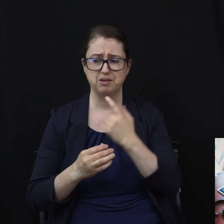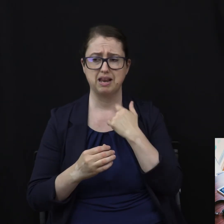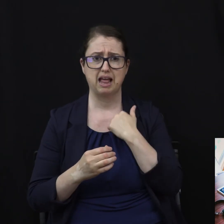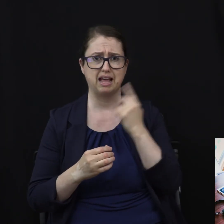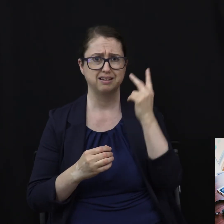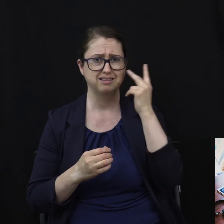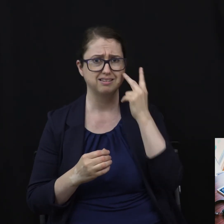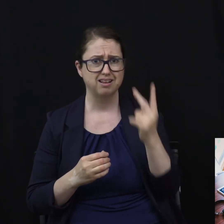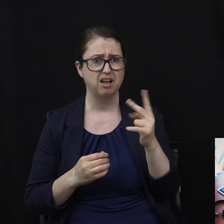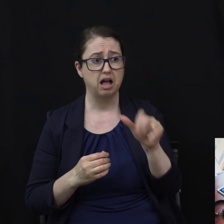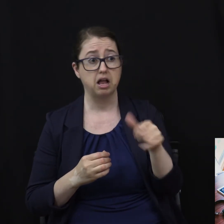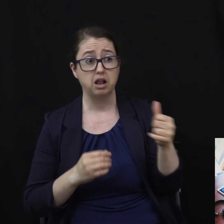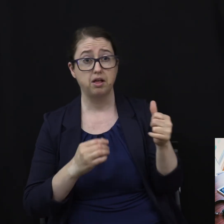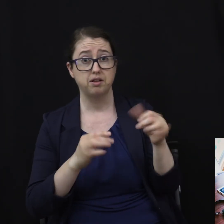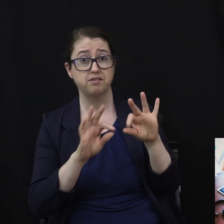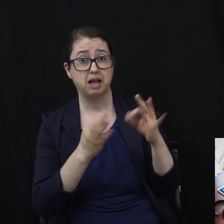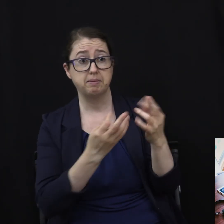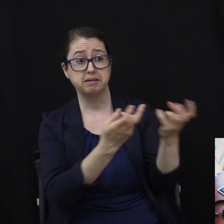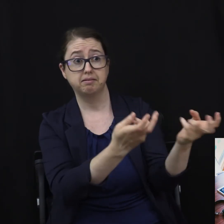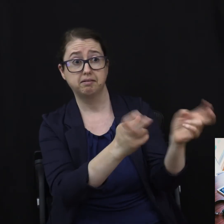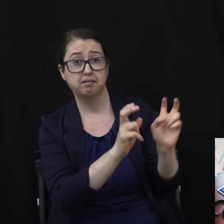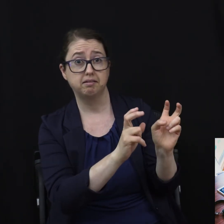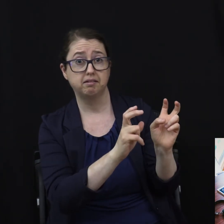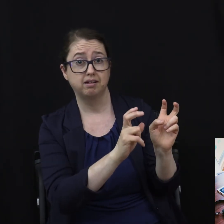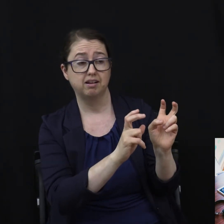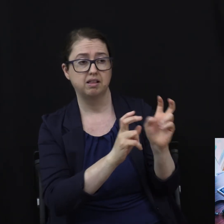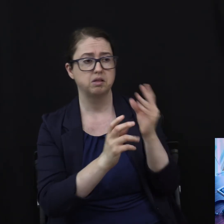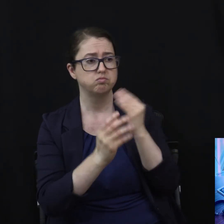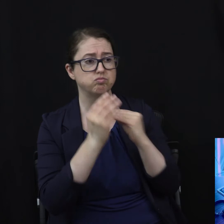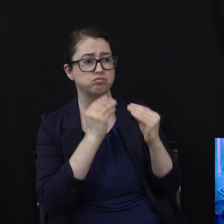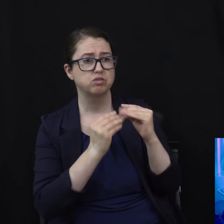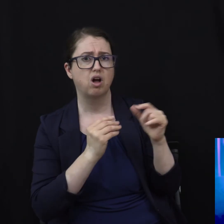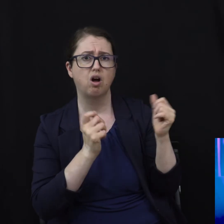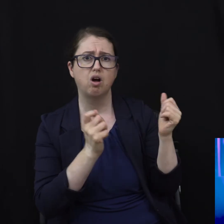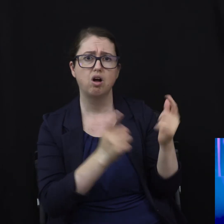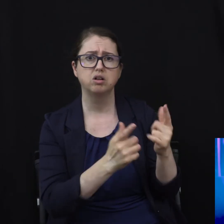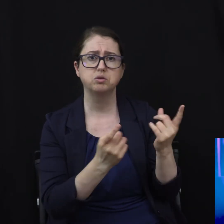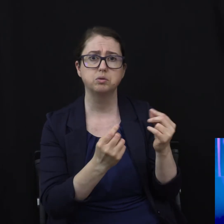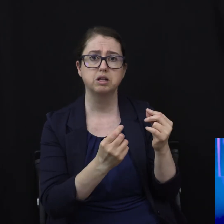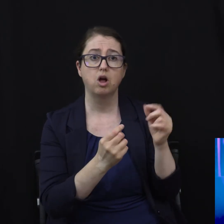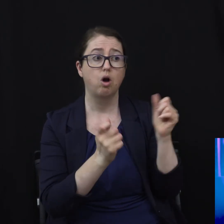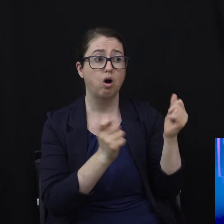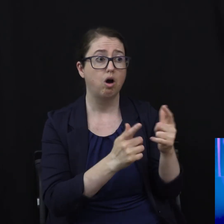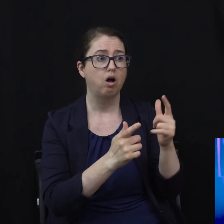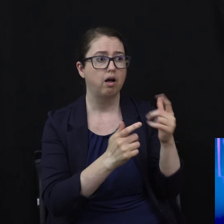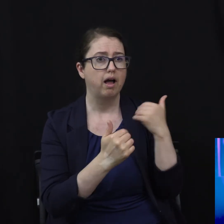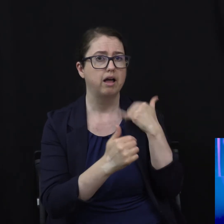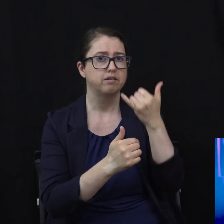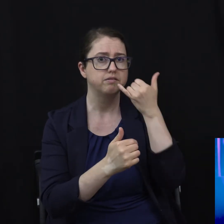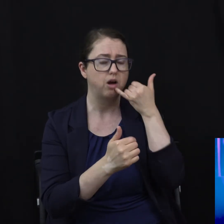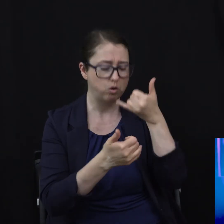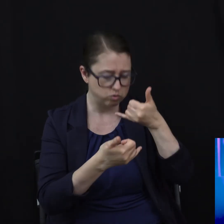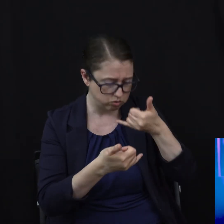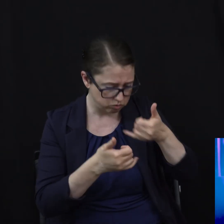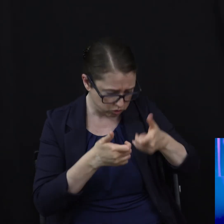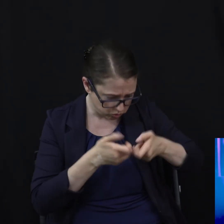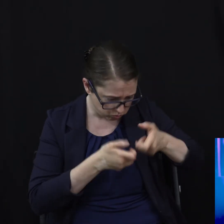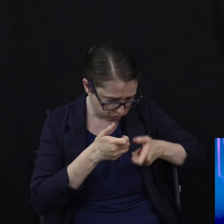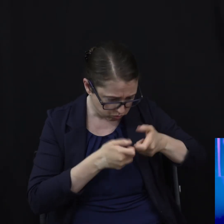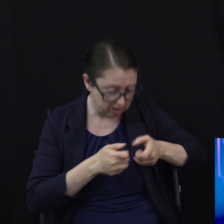family sitting around the table and they were all glued to their cell phones. Mom, dad, the teenage kids, they were